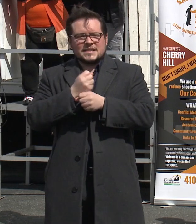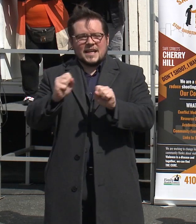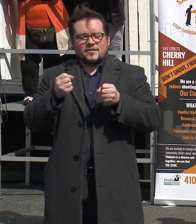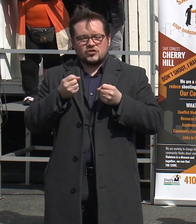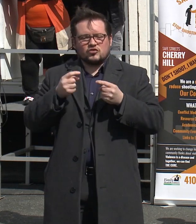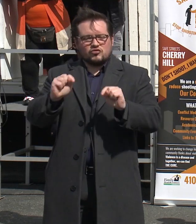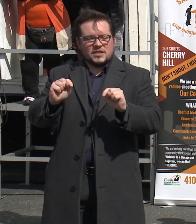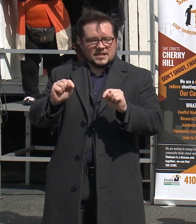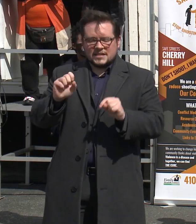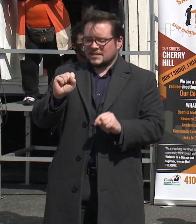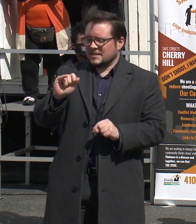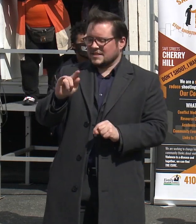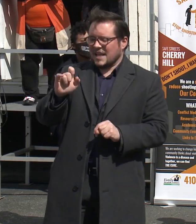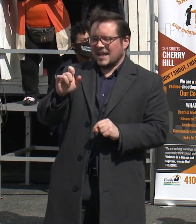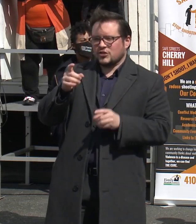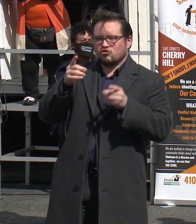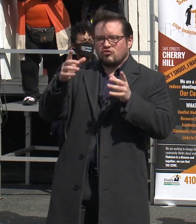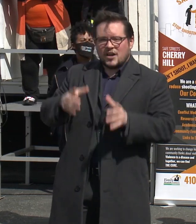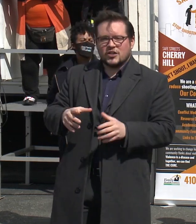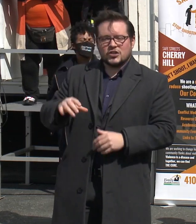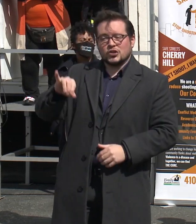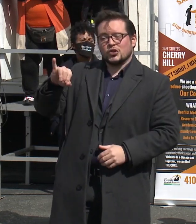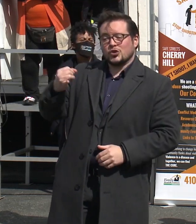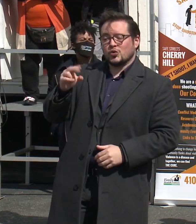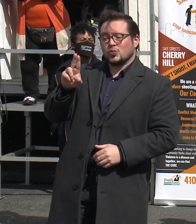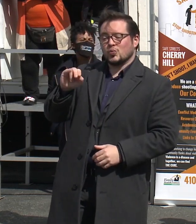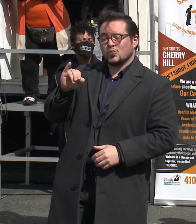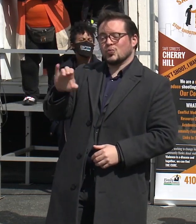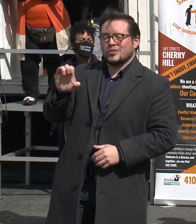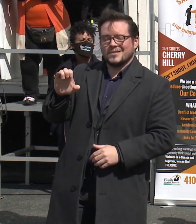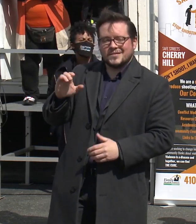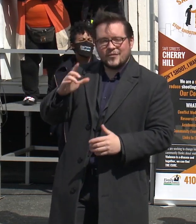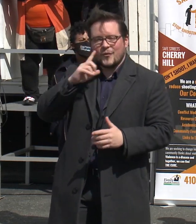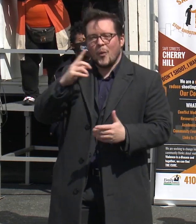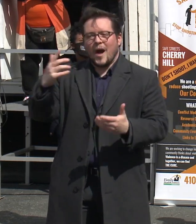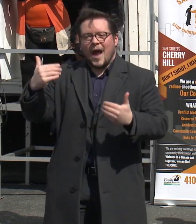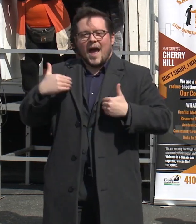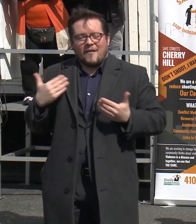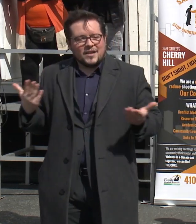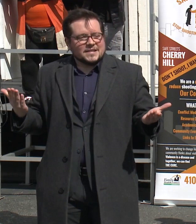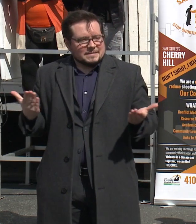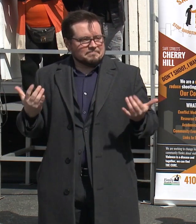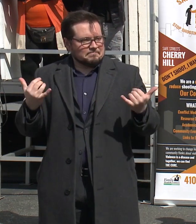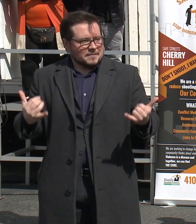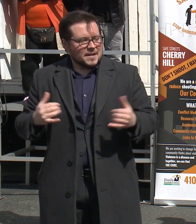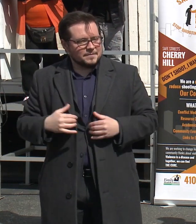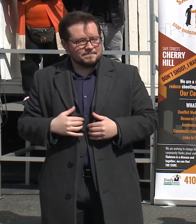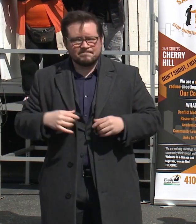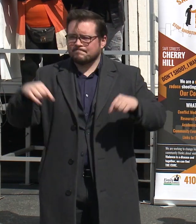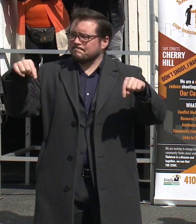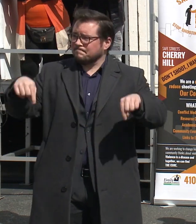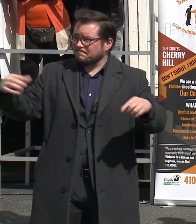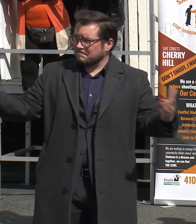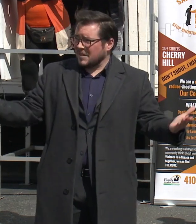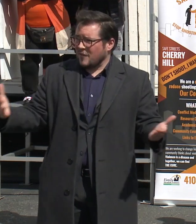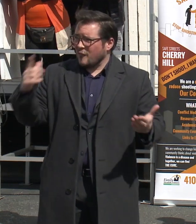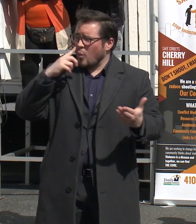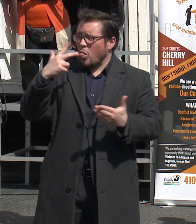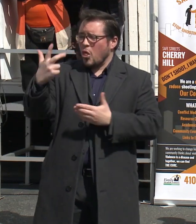Elgin Maith, also known as JUICE, for hosting us today. This site has been here for 13 years